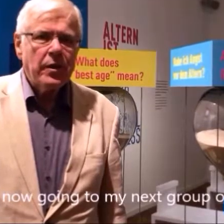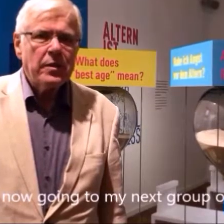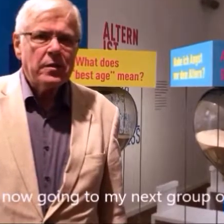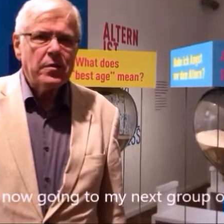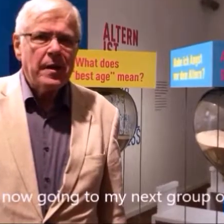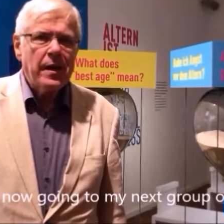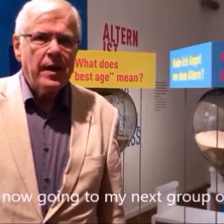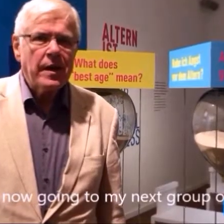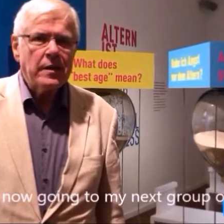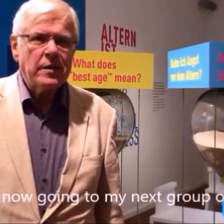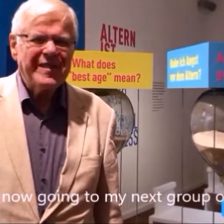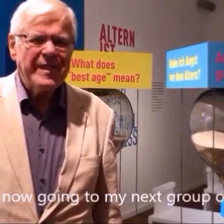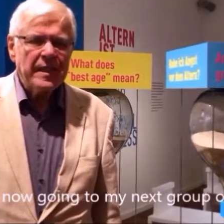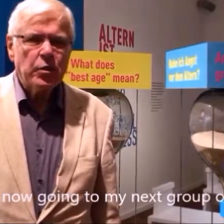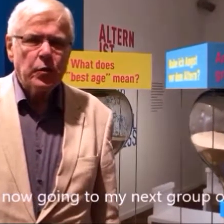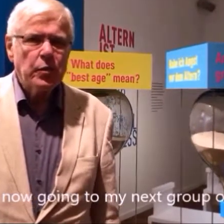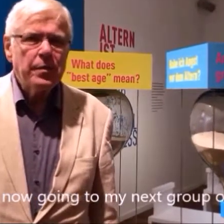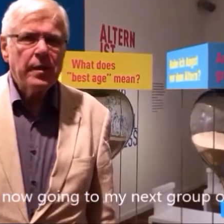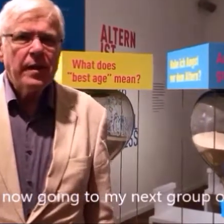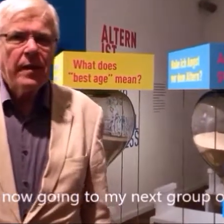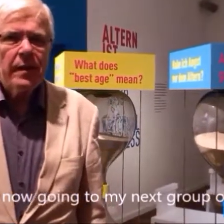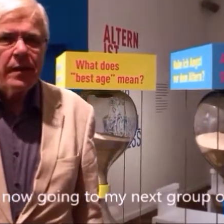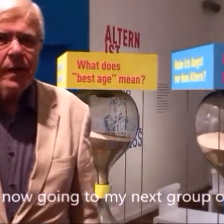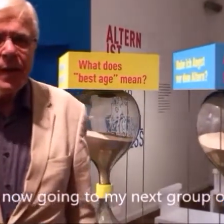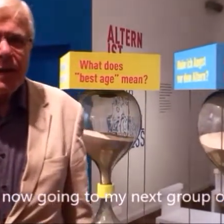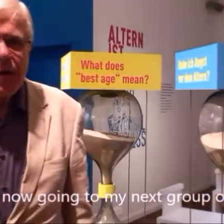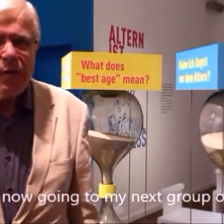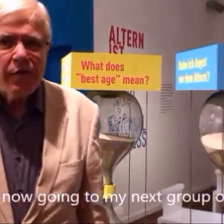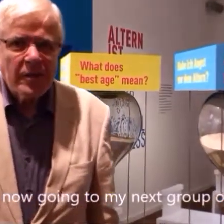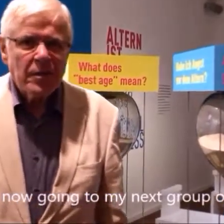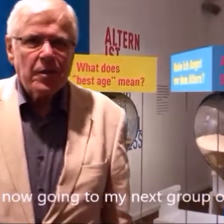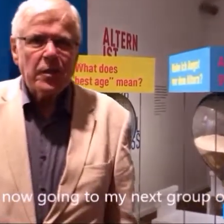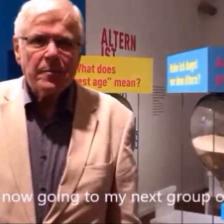now going to my next group of visitors.